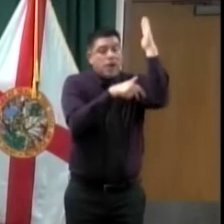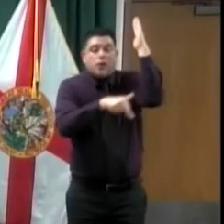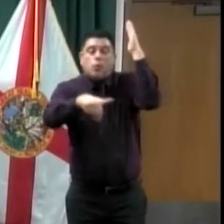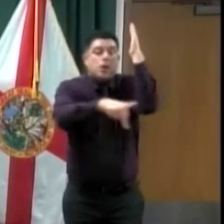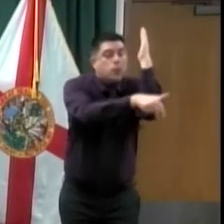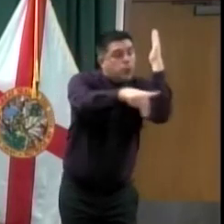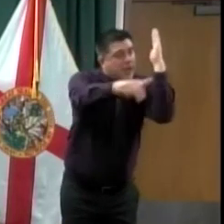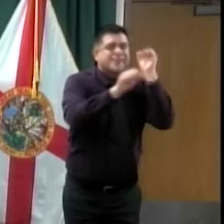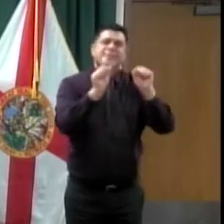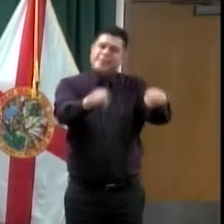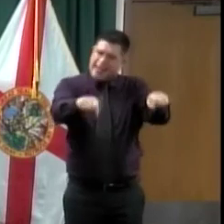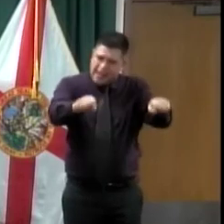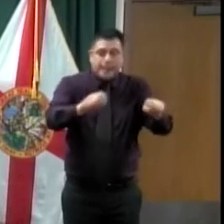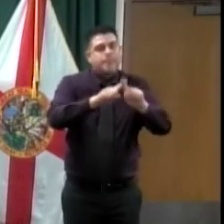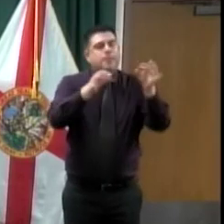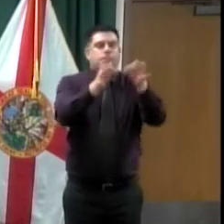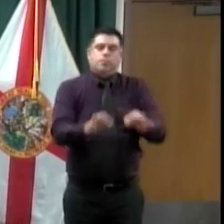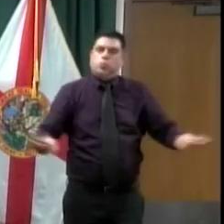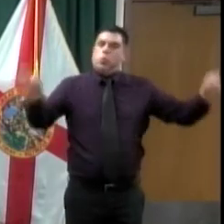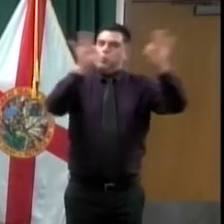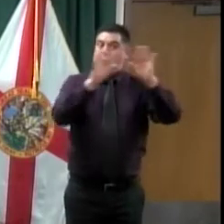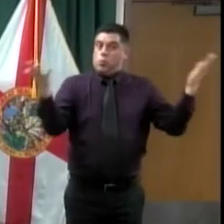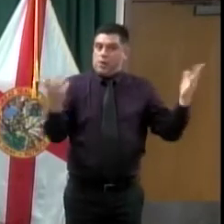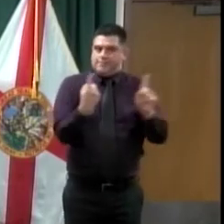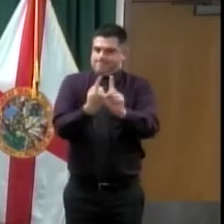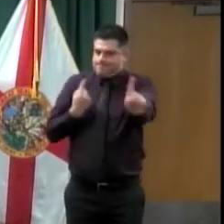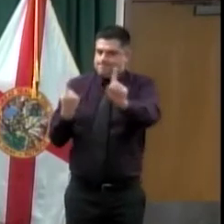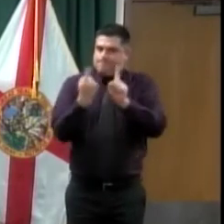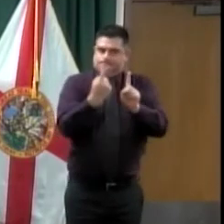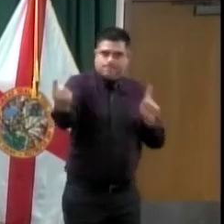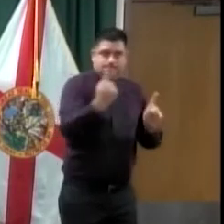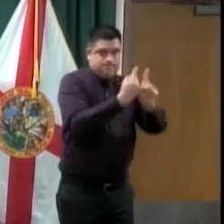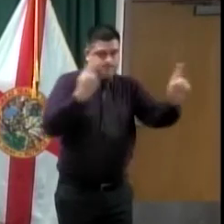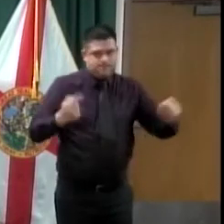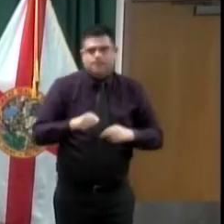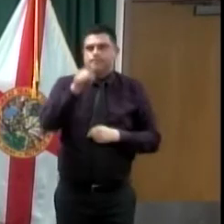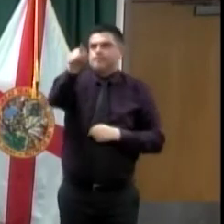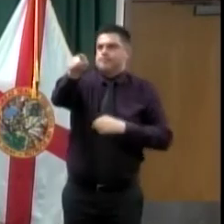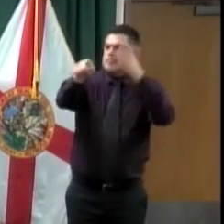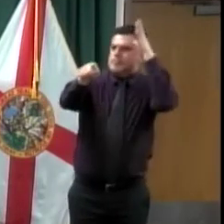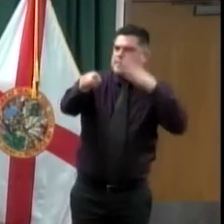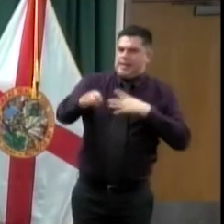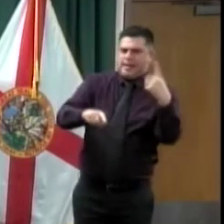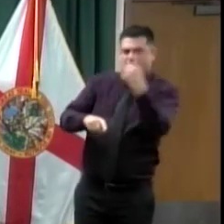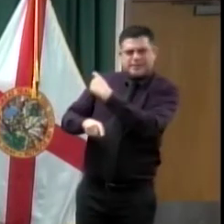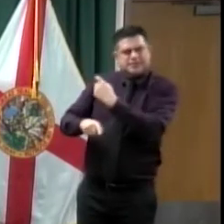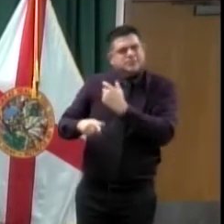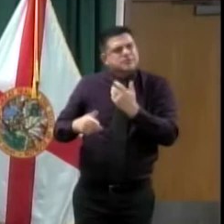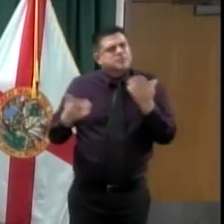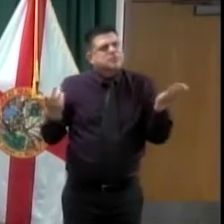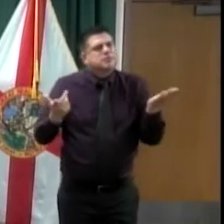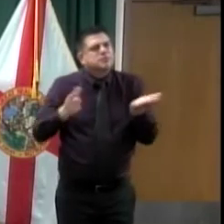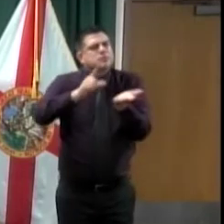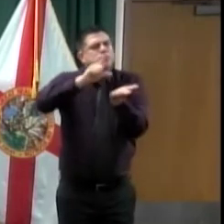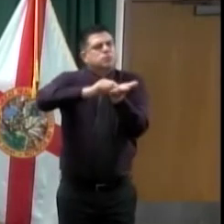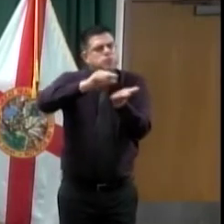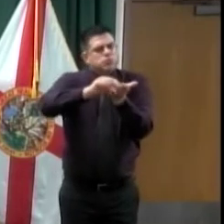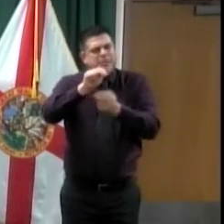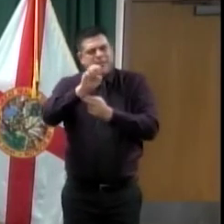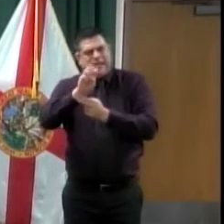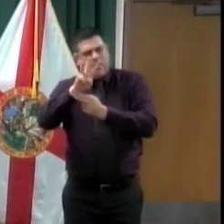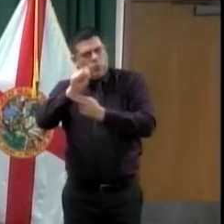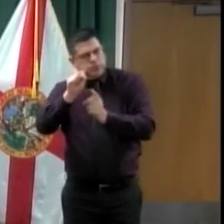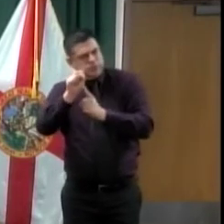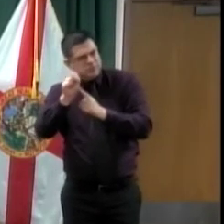Right, so we're going to have to look at how we do the press conferences. I notice, as I'm looking out here, well, we only allow one